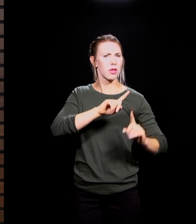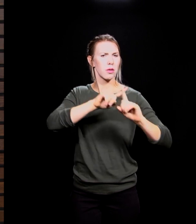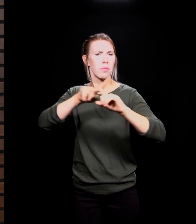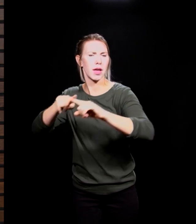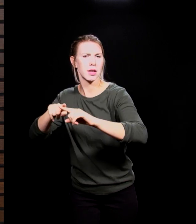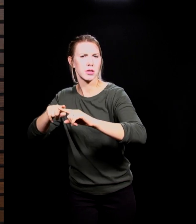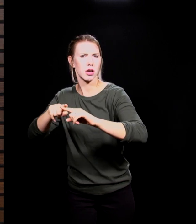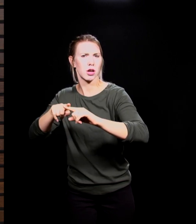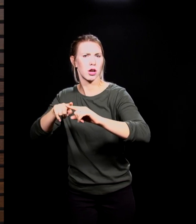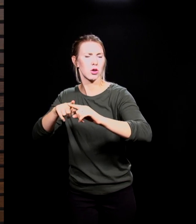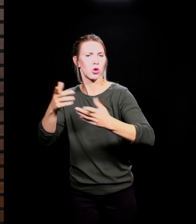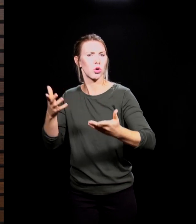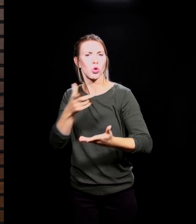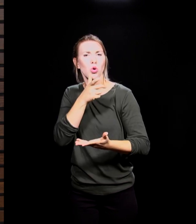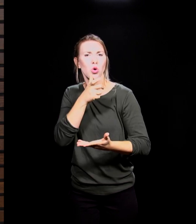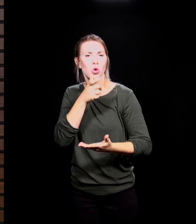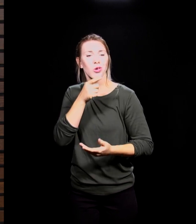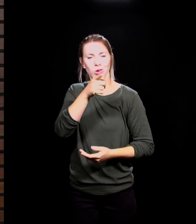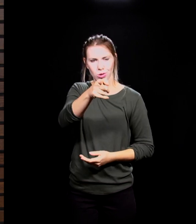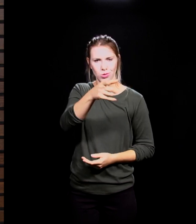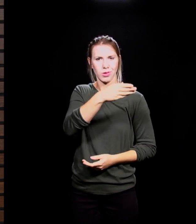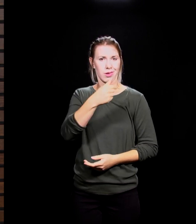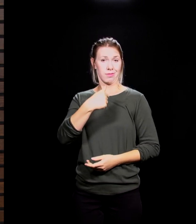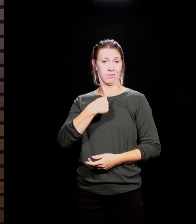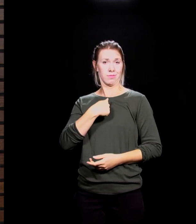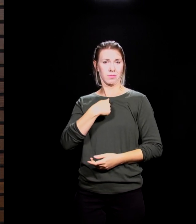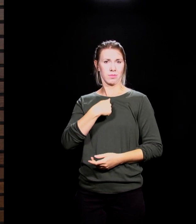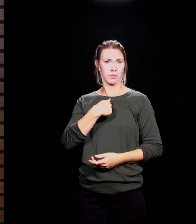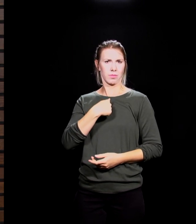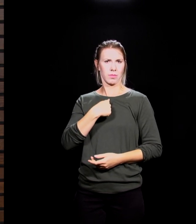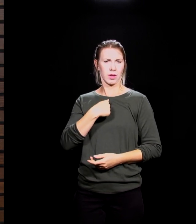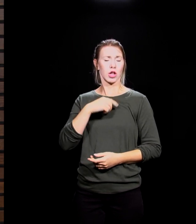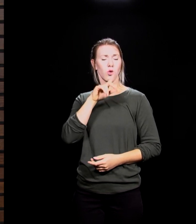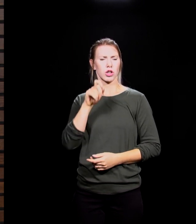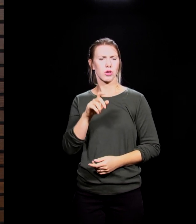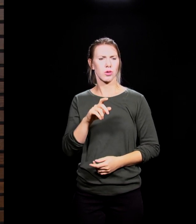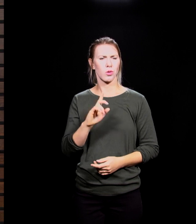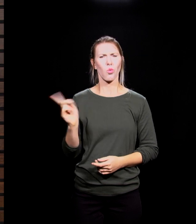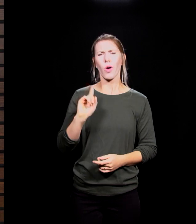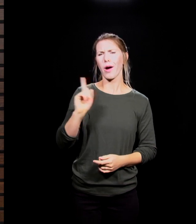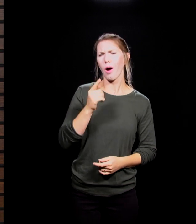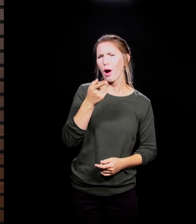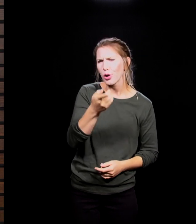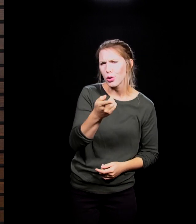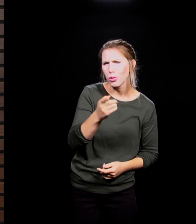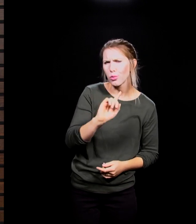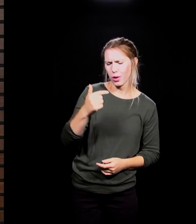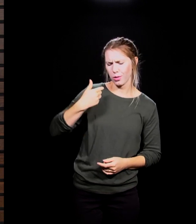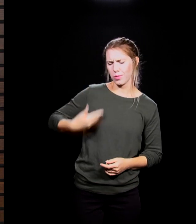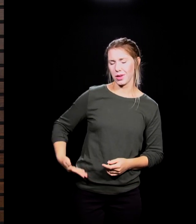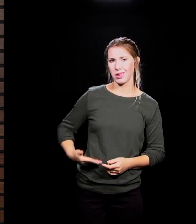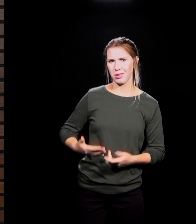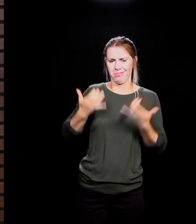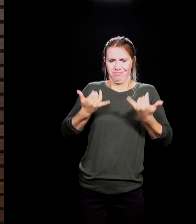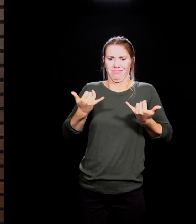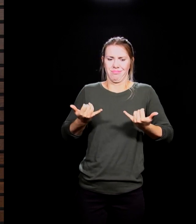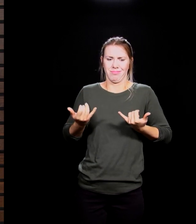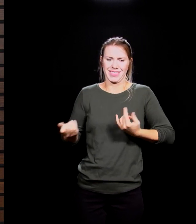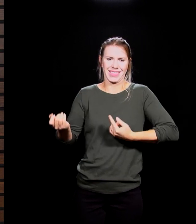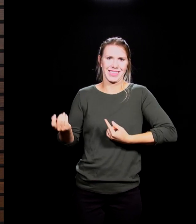question, where are you? You know, today we find ourselves in very trying times. There's a lot of uncertainty. I